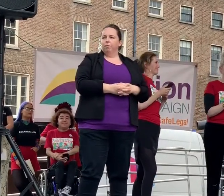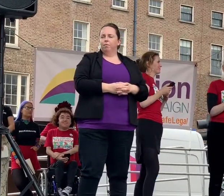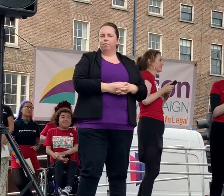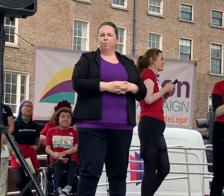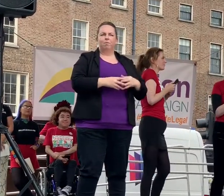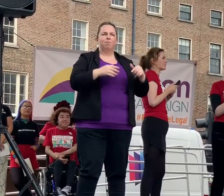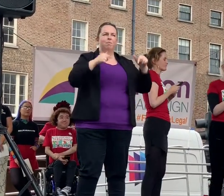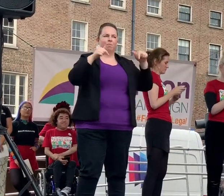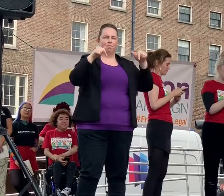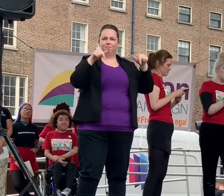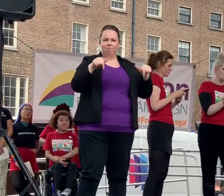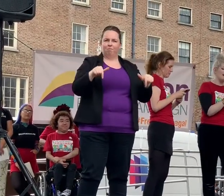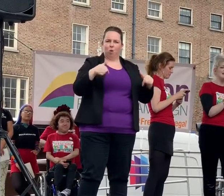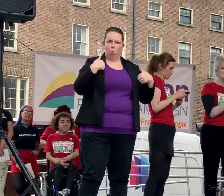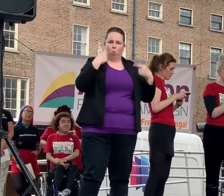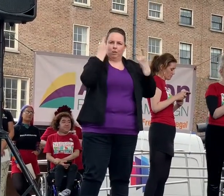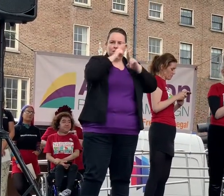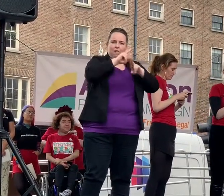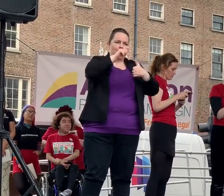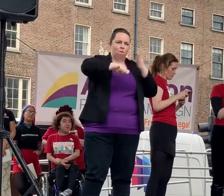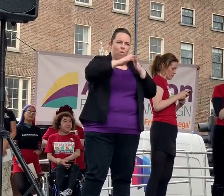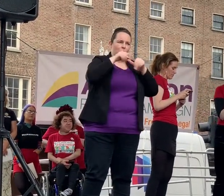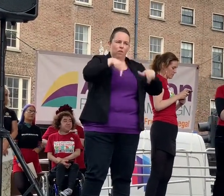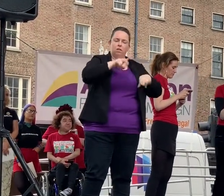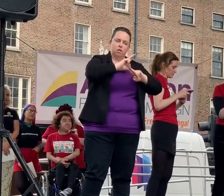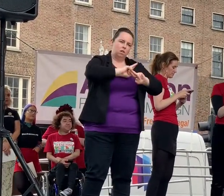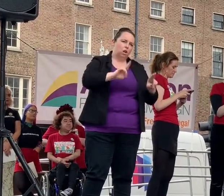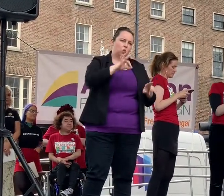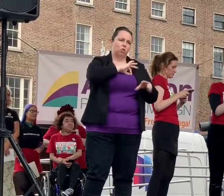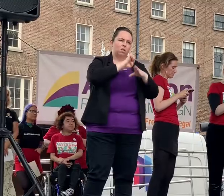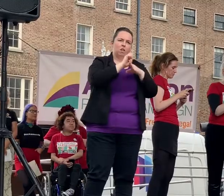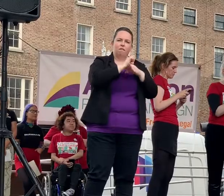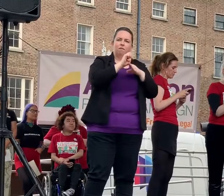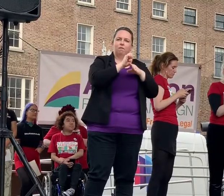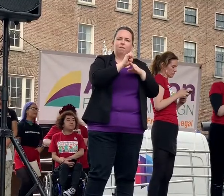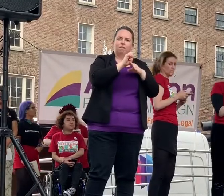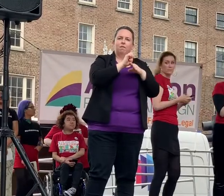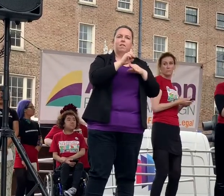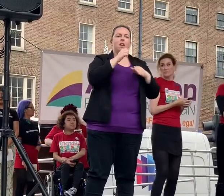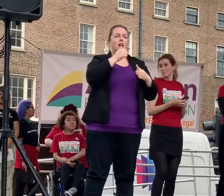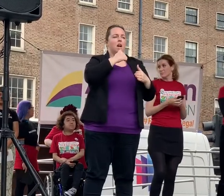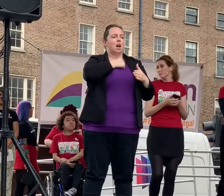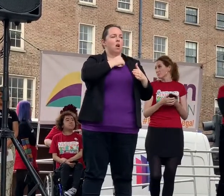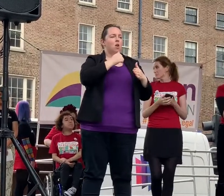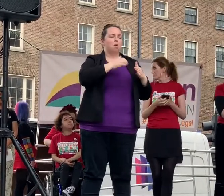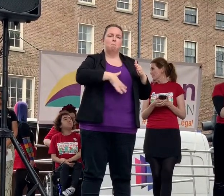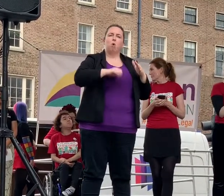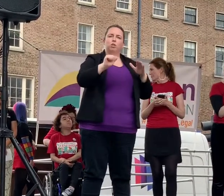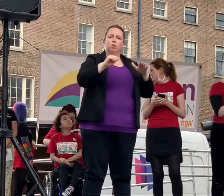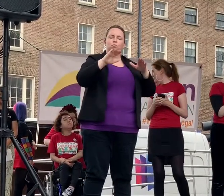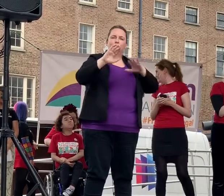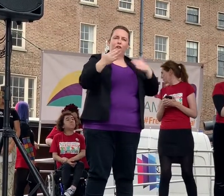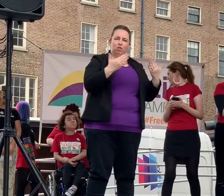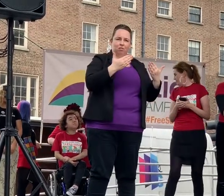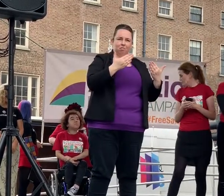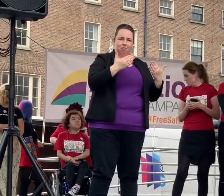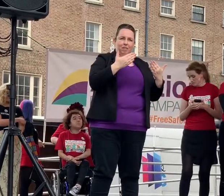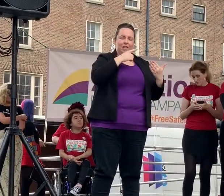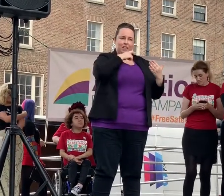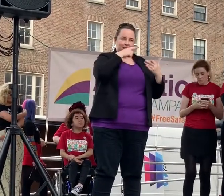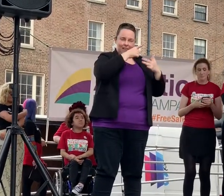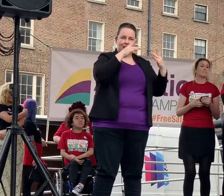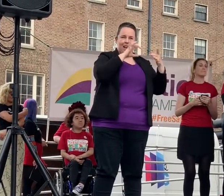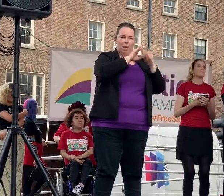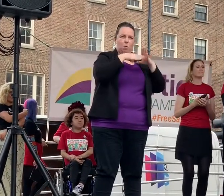This isn't what we voted for and it isn't good enough. The failures in our abortion provision intersect with many other inequalities